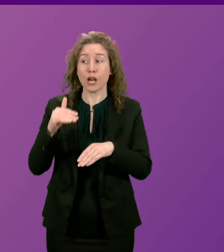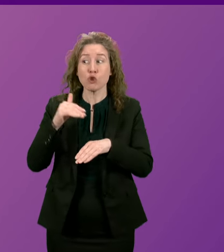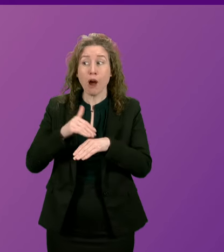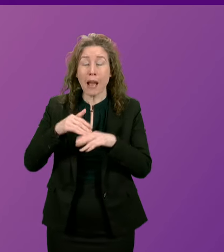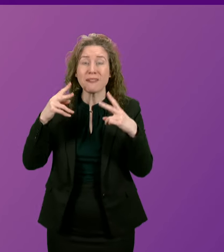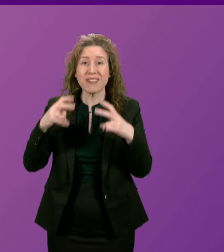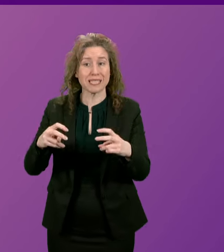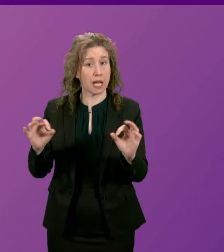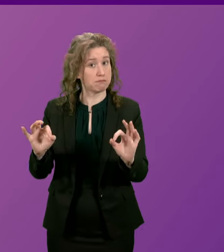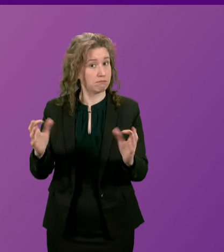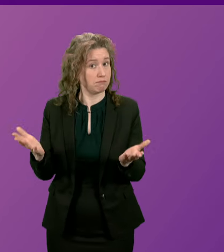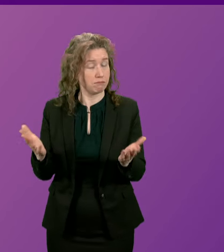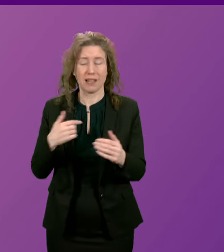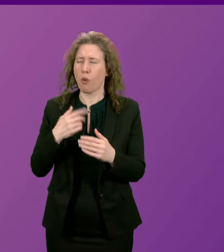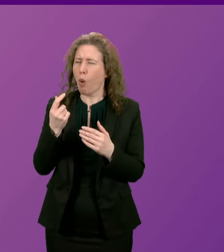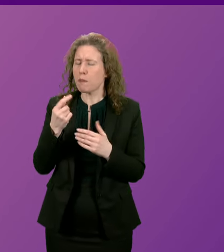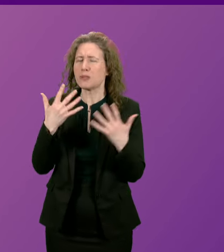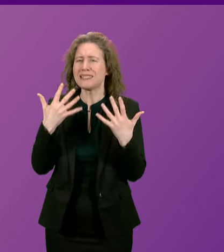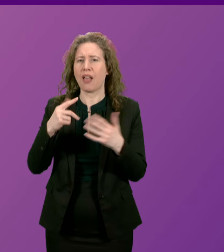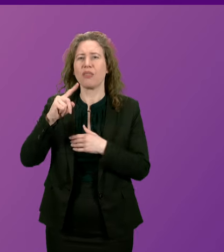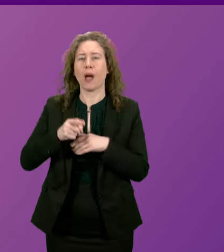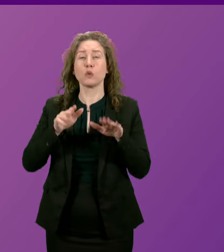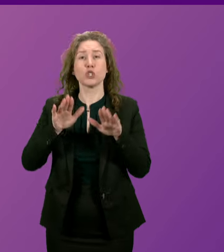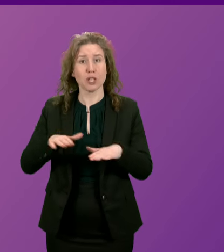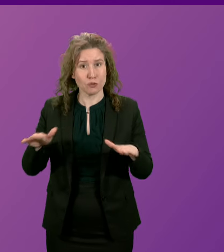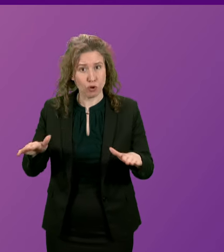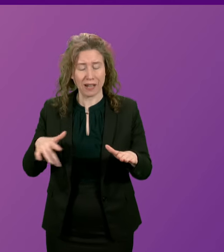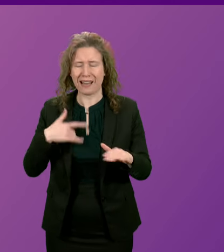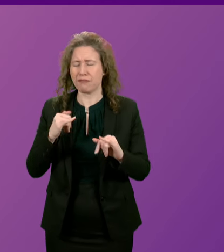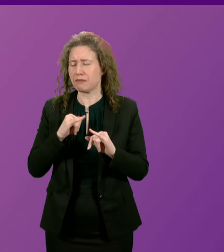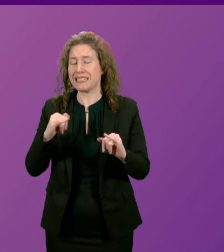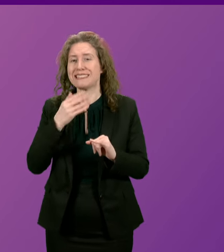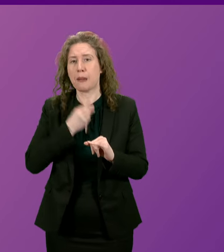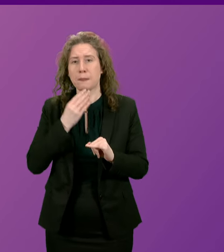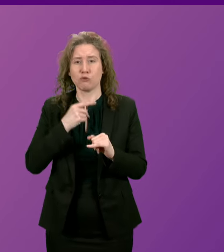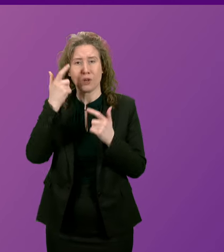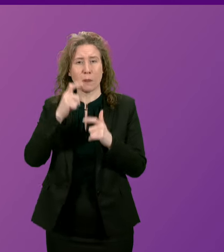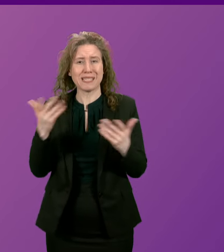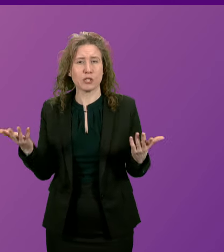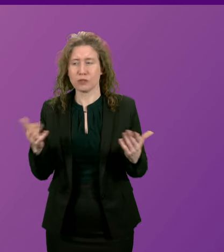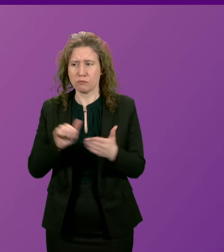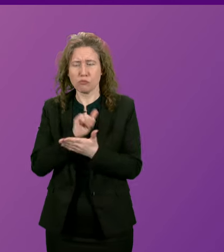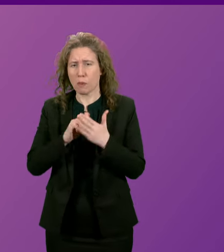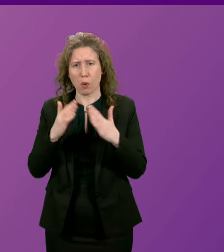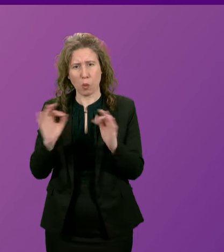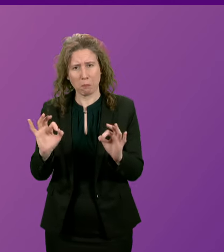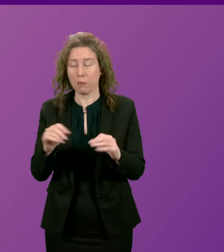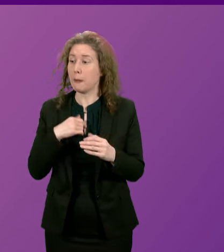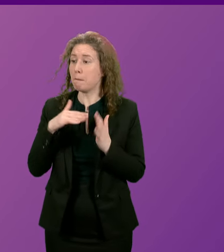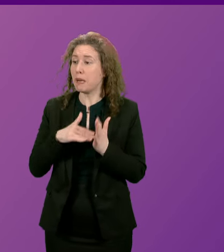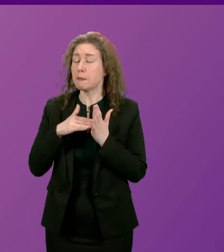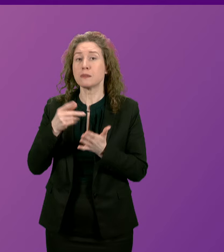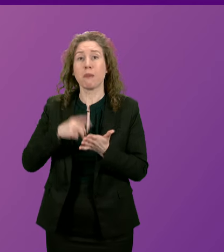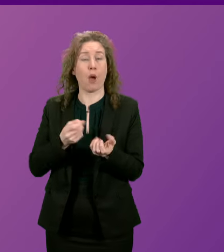investigated. Almost 10,000 children living in temporary accommodation. Millions of pounds wasted